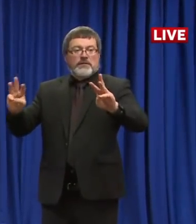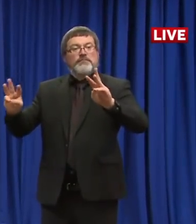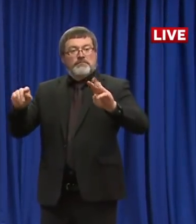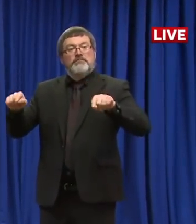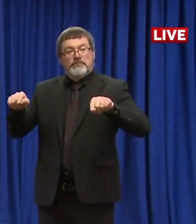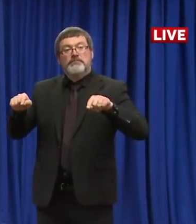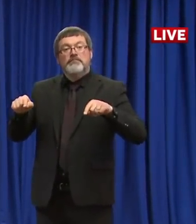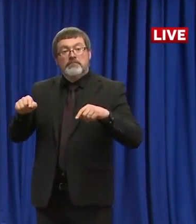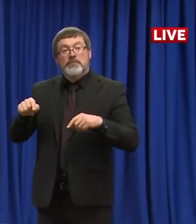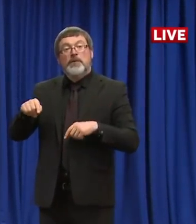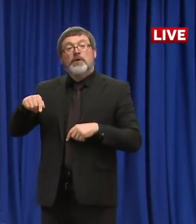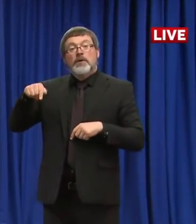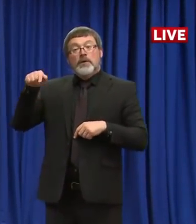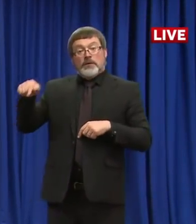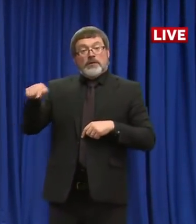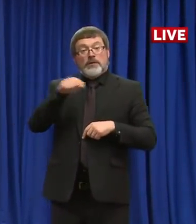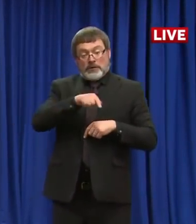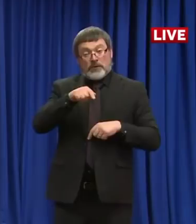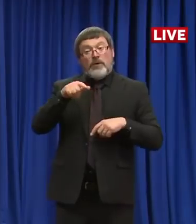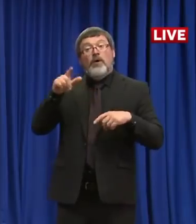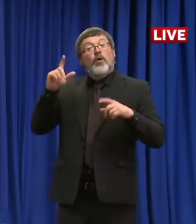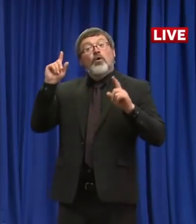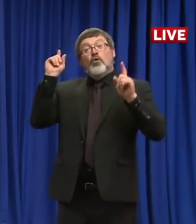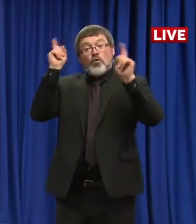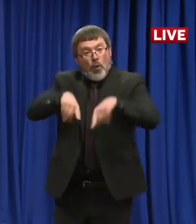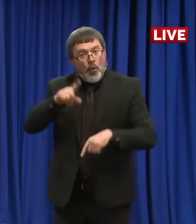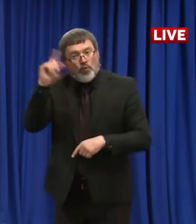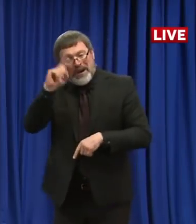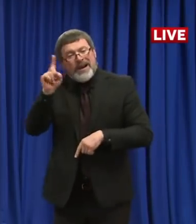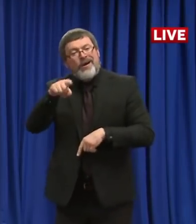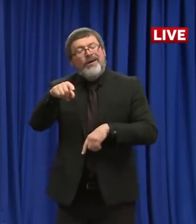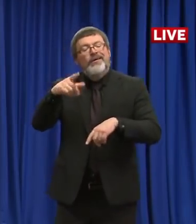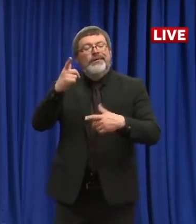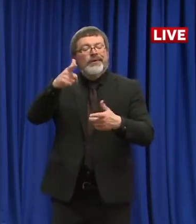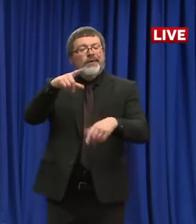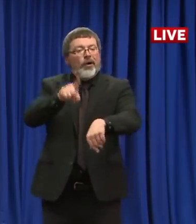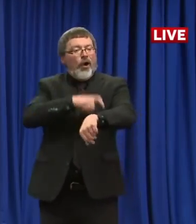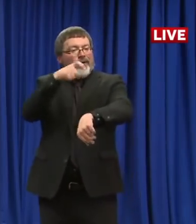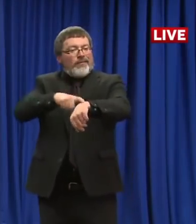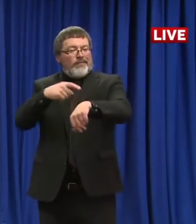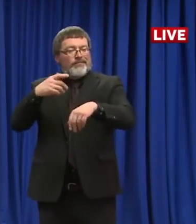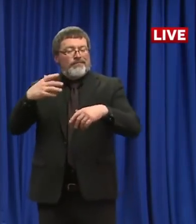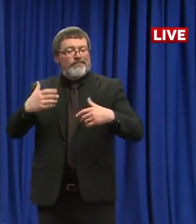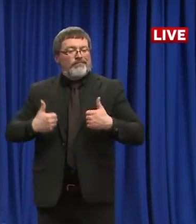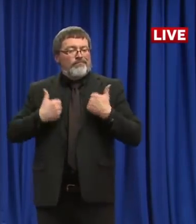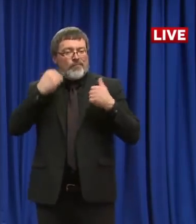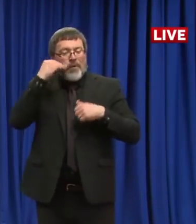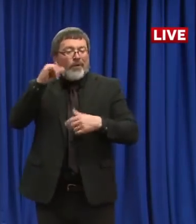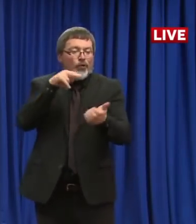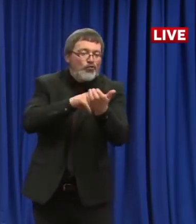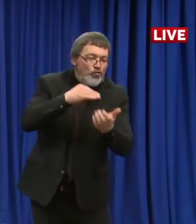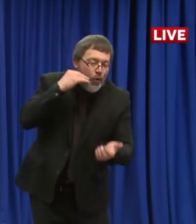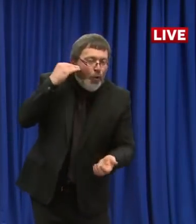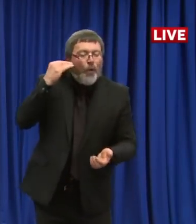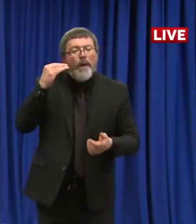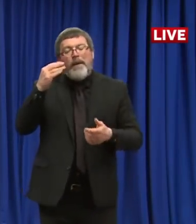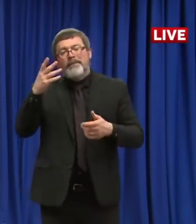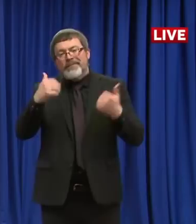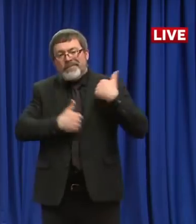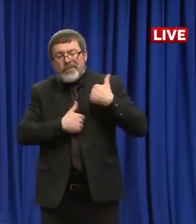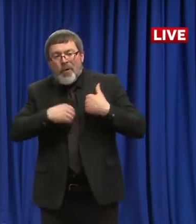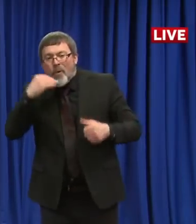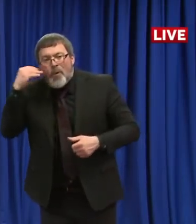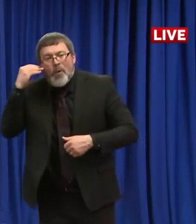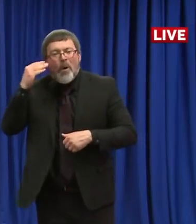includes assisted living facilities in Rockingham Hillsborough County. We'll be asking the administration in those buildings to provide a list to